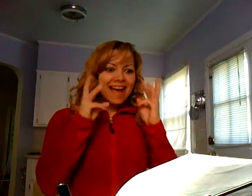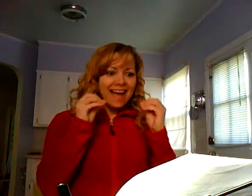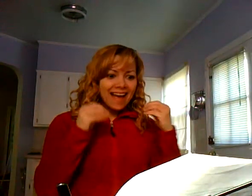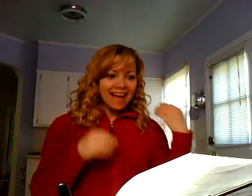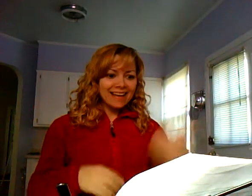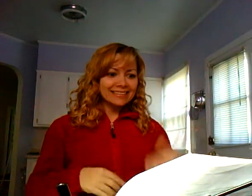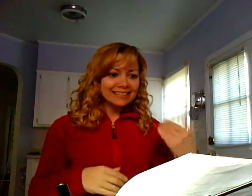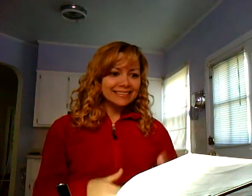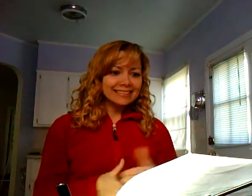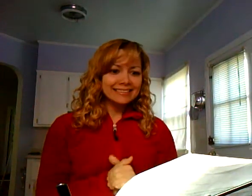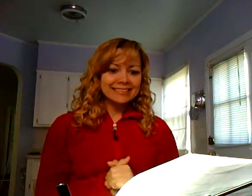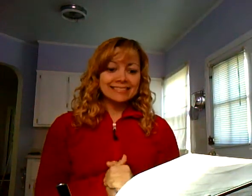Wow.